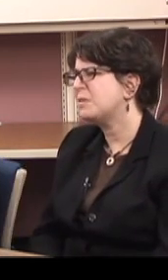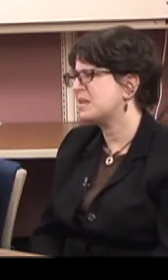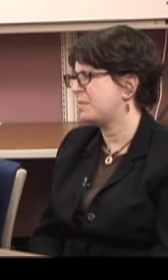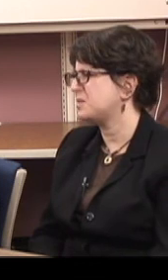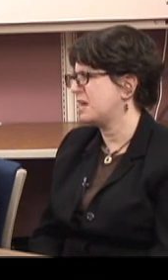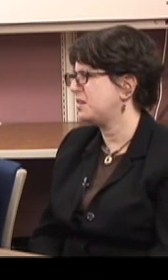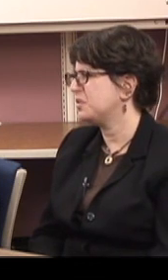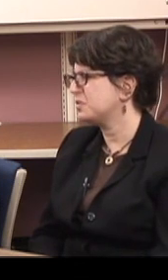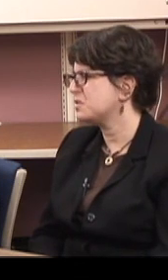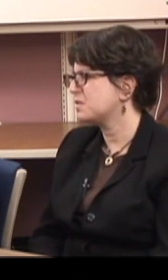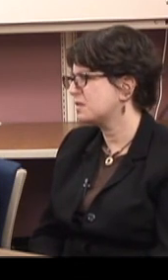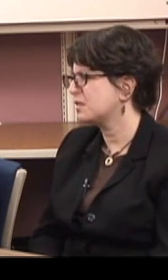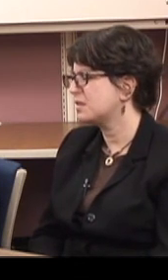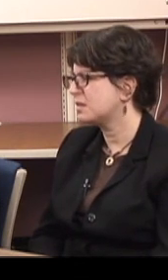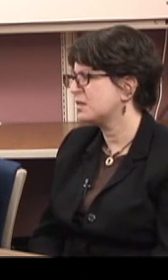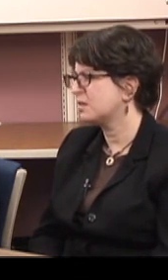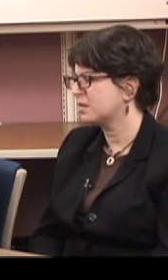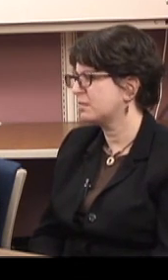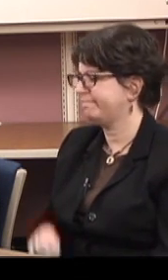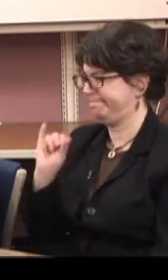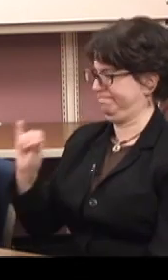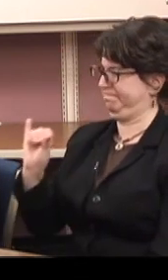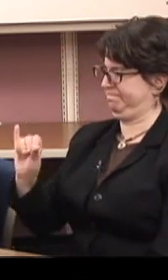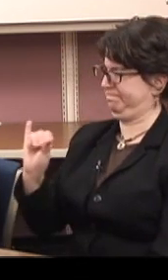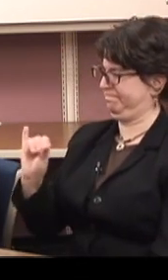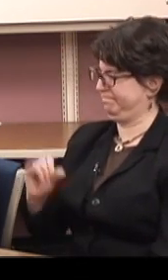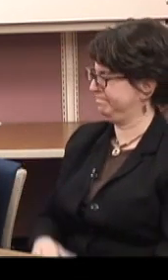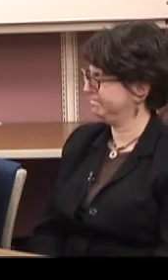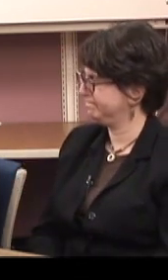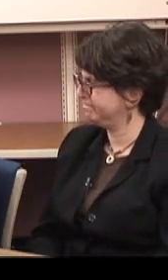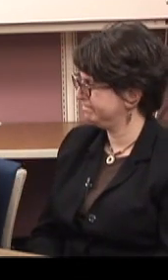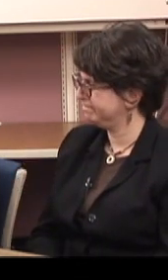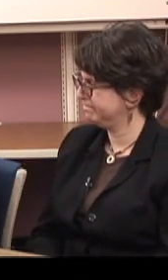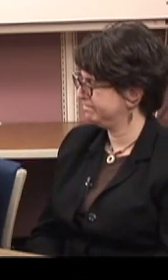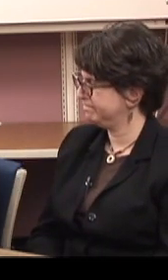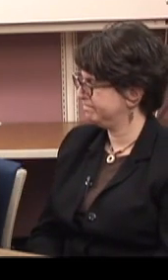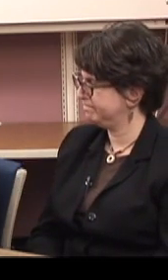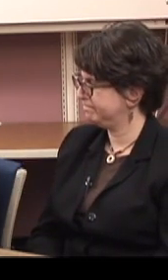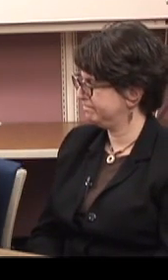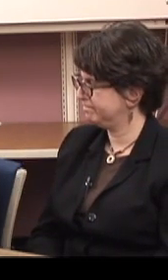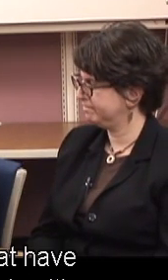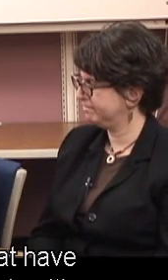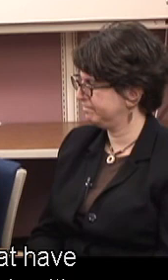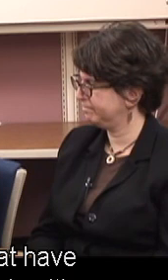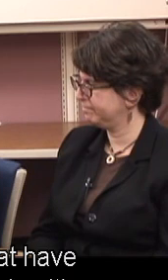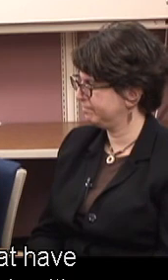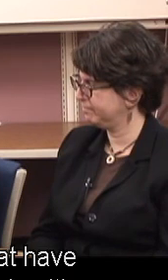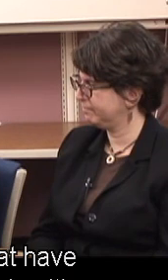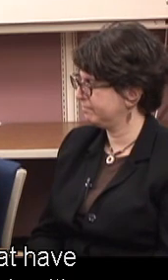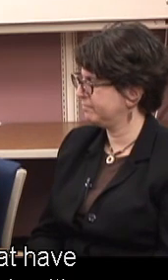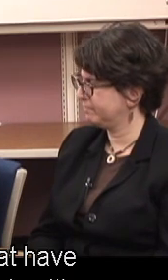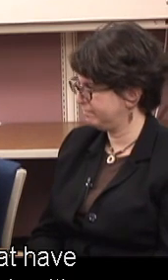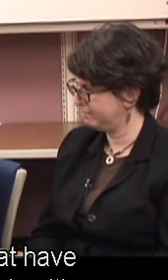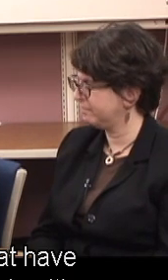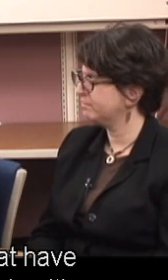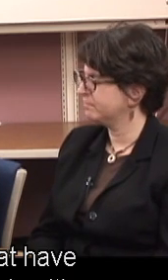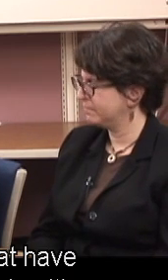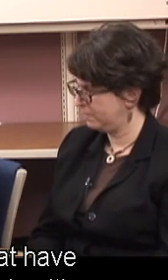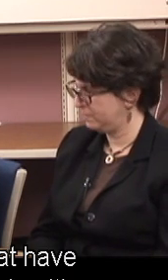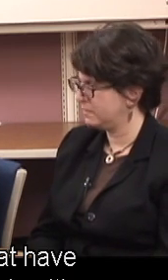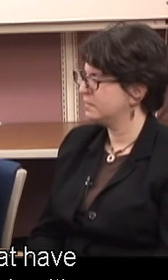I would say about 10 years. Hmm. Well, most people that have SSDI